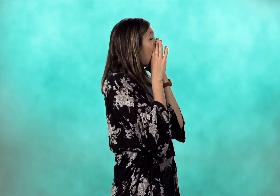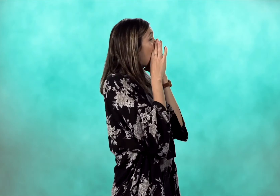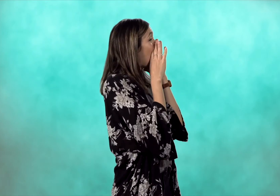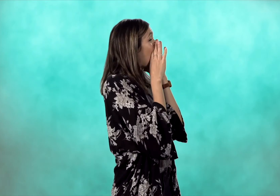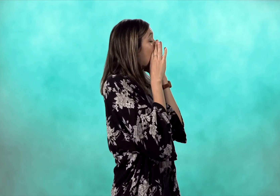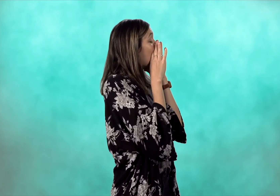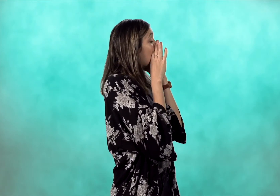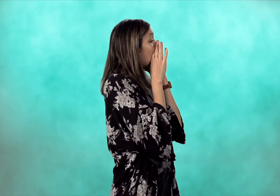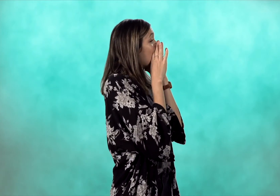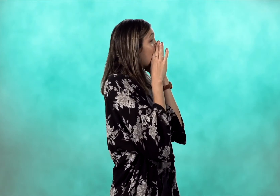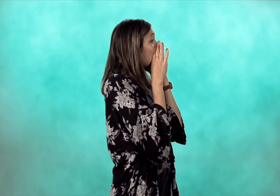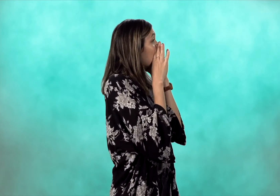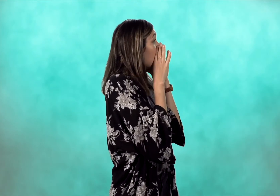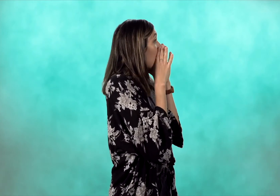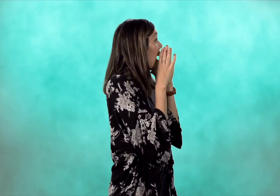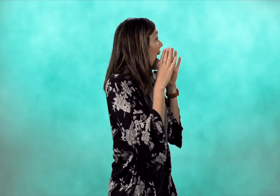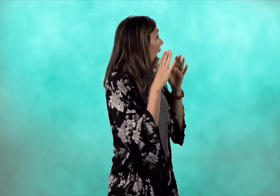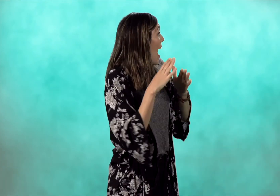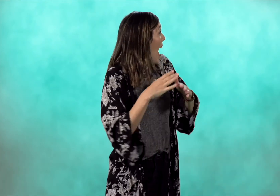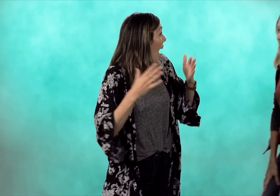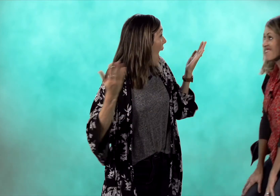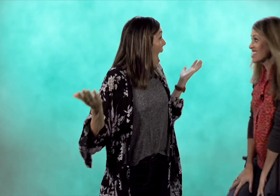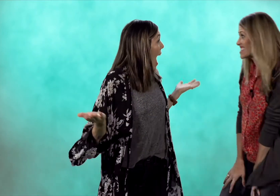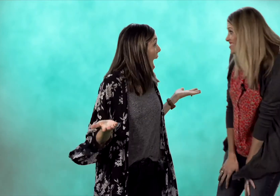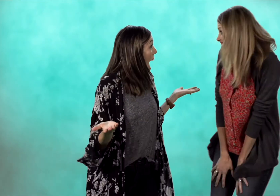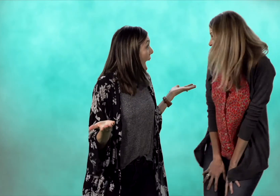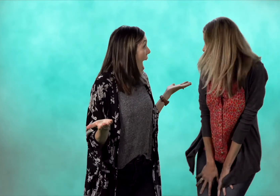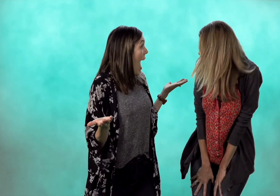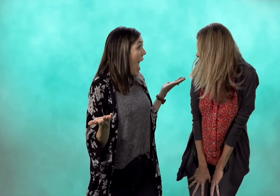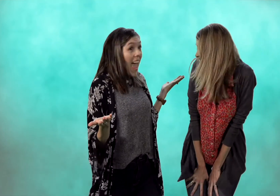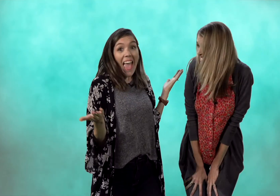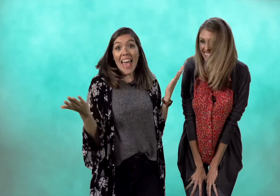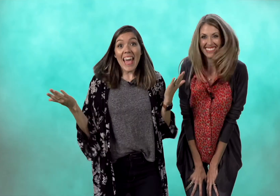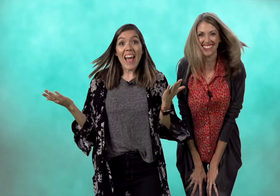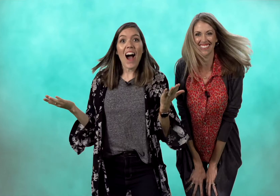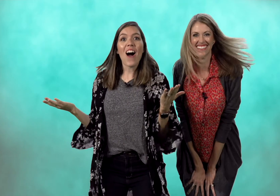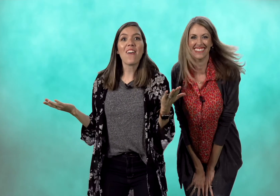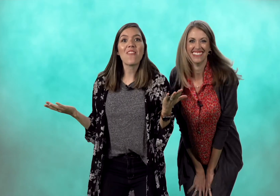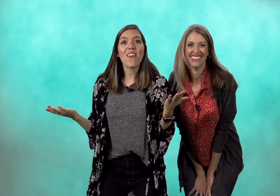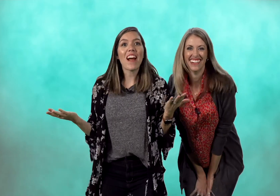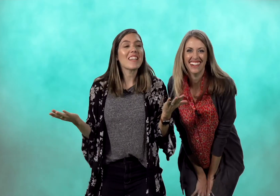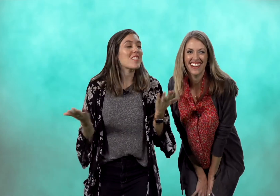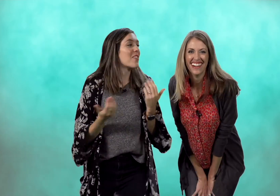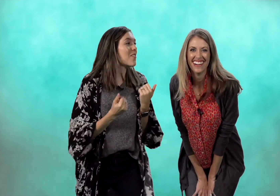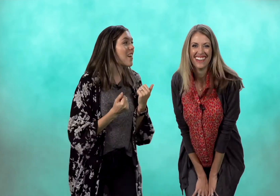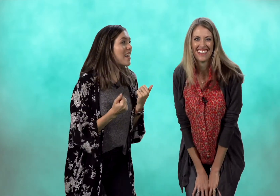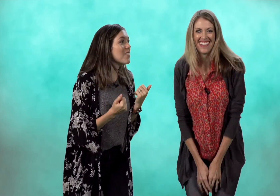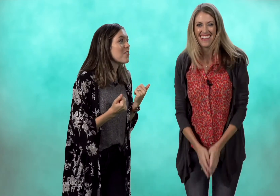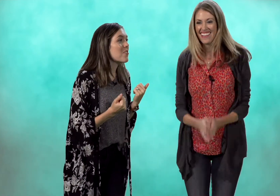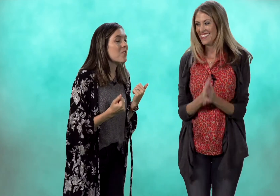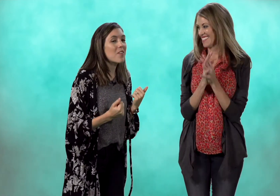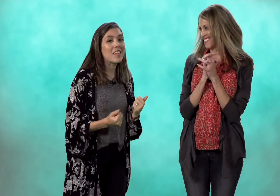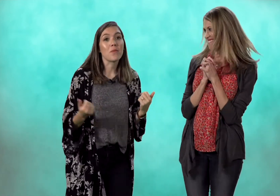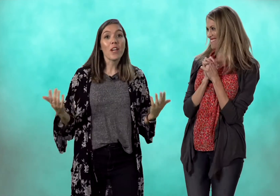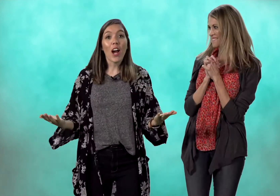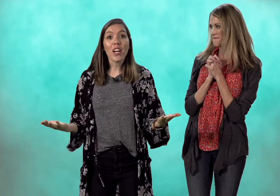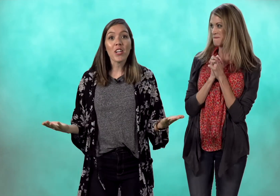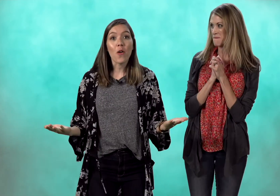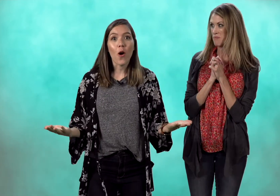hey miss megan hey all right so glad you joined us we are gonna go over